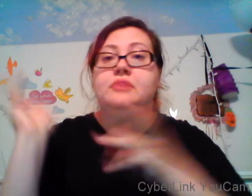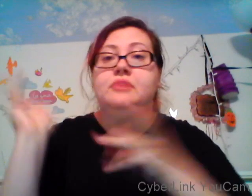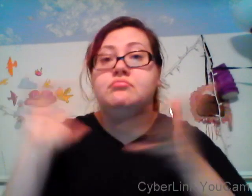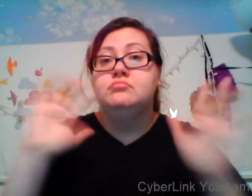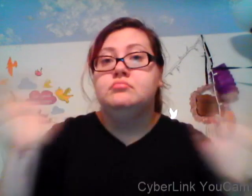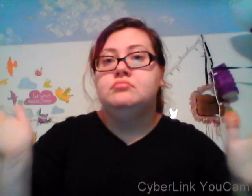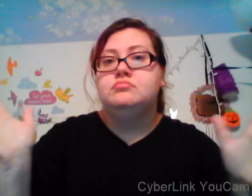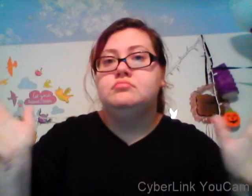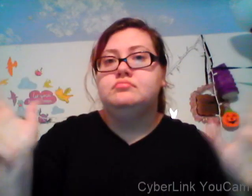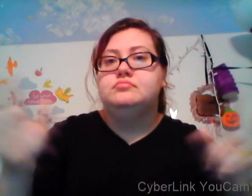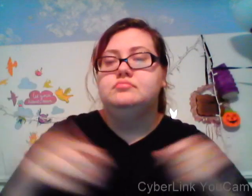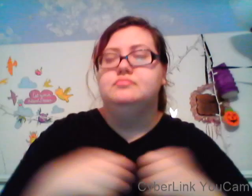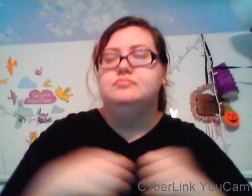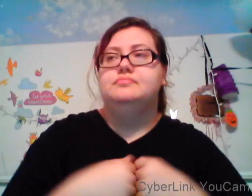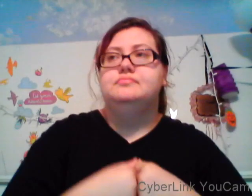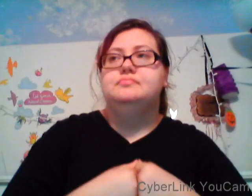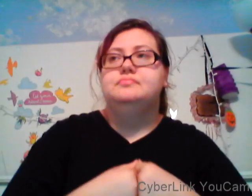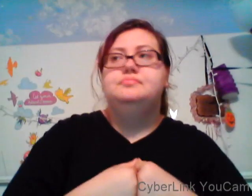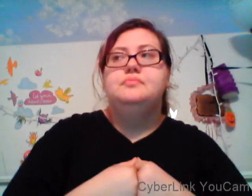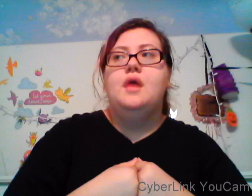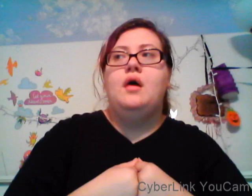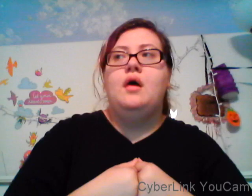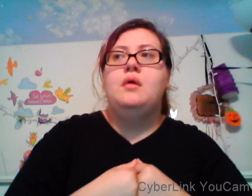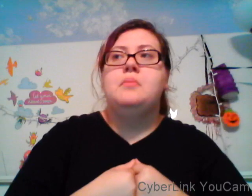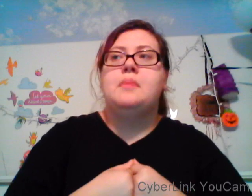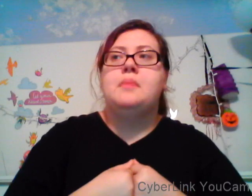piece of moving for June slash July